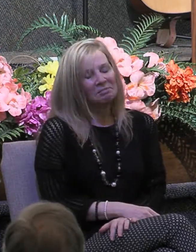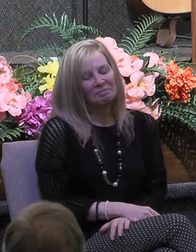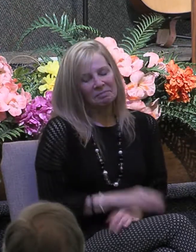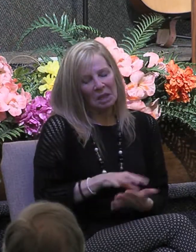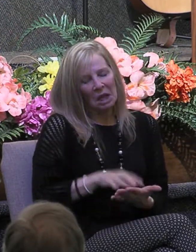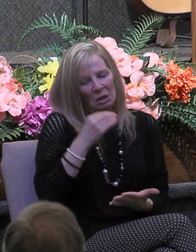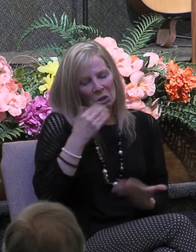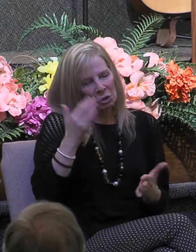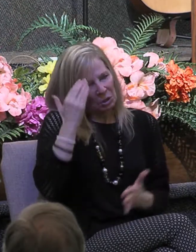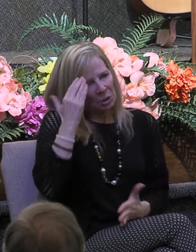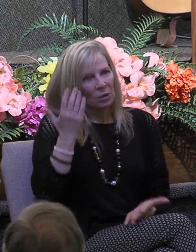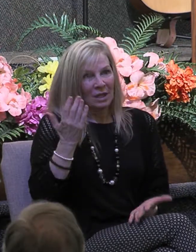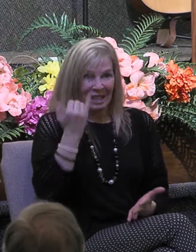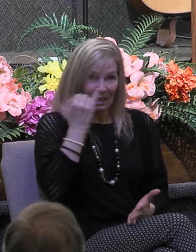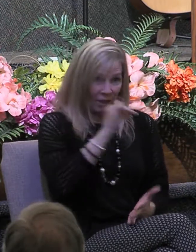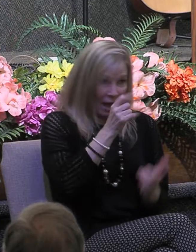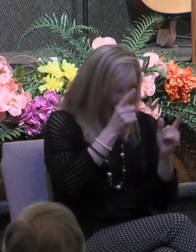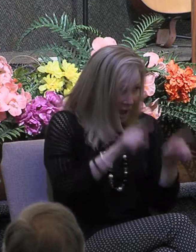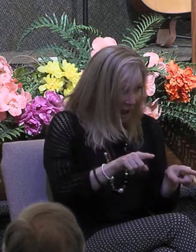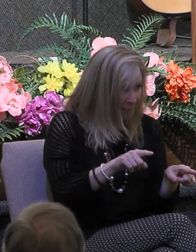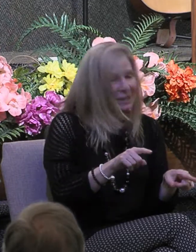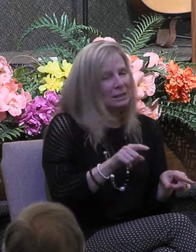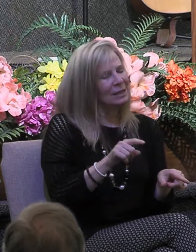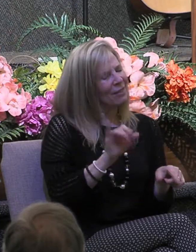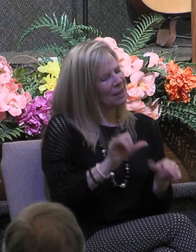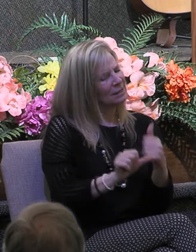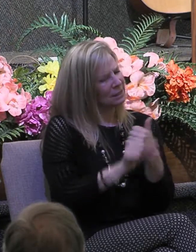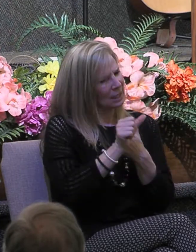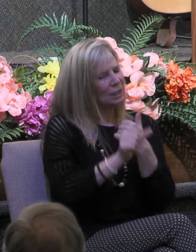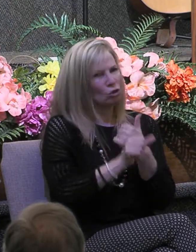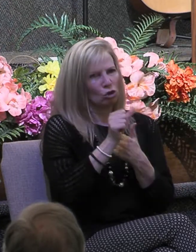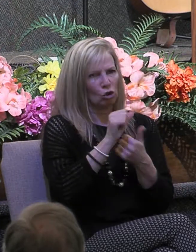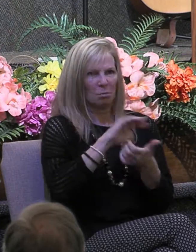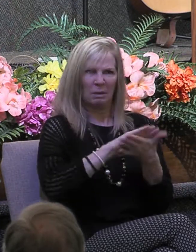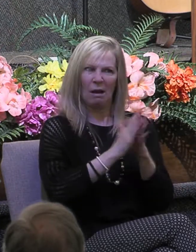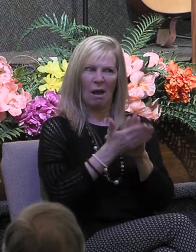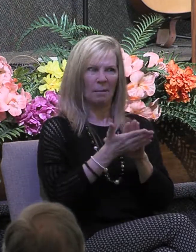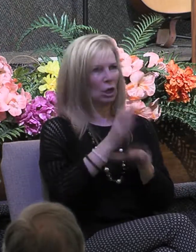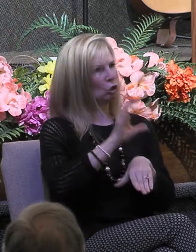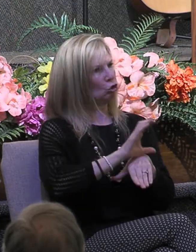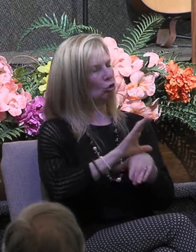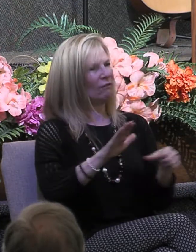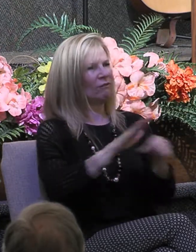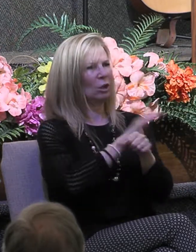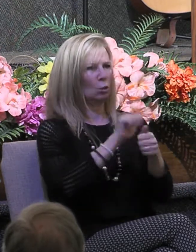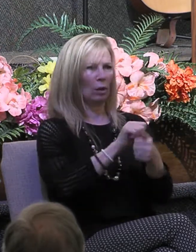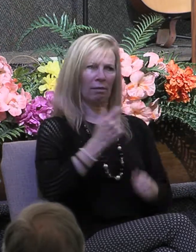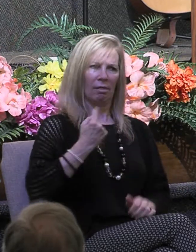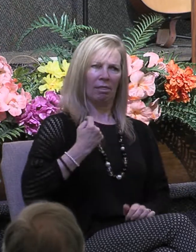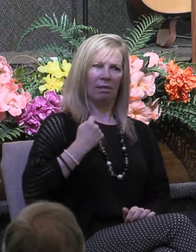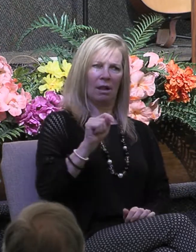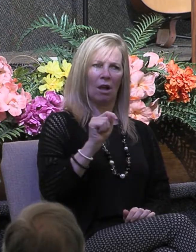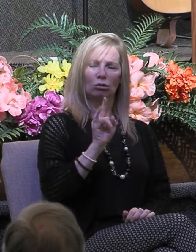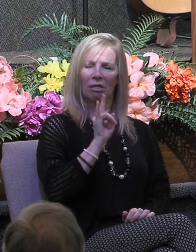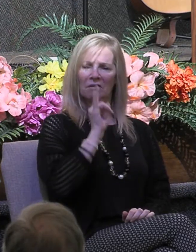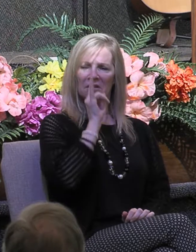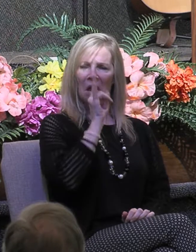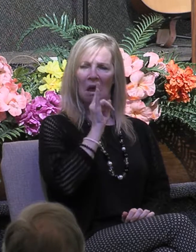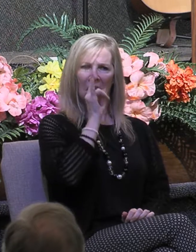and if that happens then we are in danger of being a church filled with theological snobs who think they are too